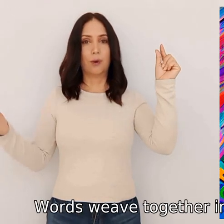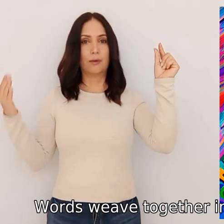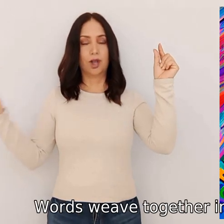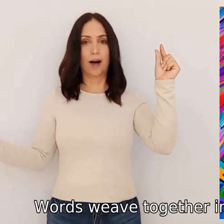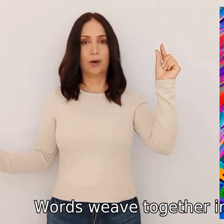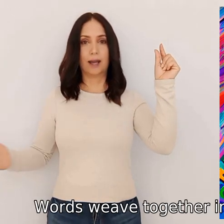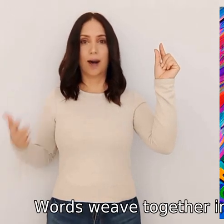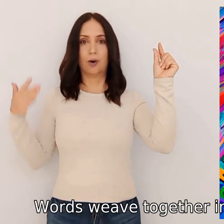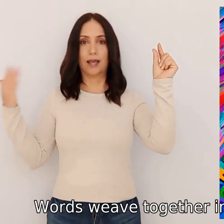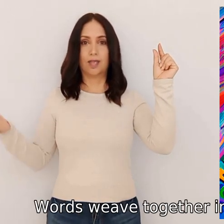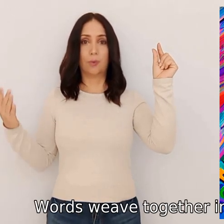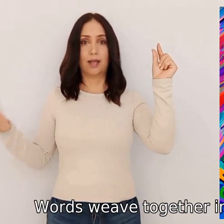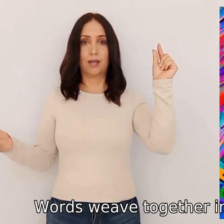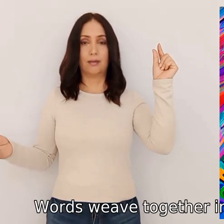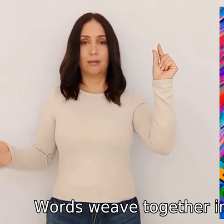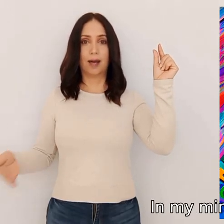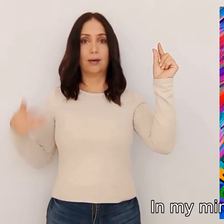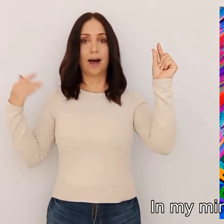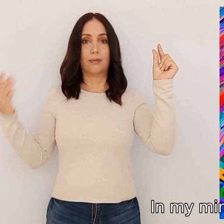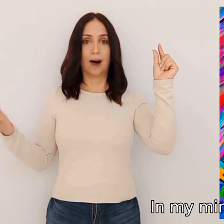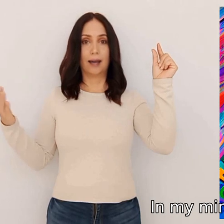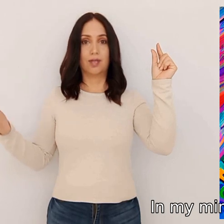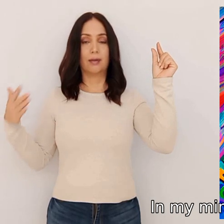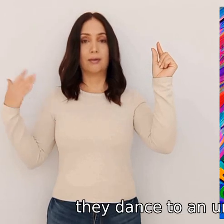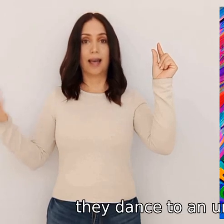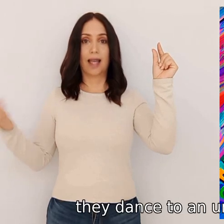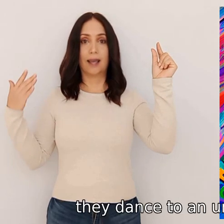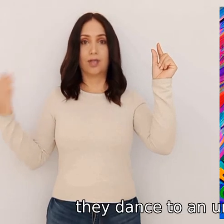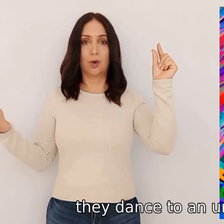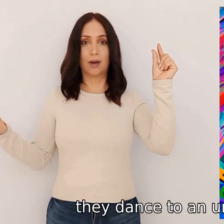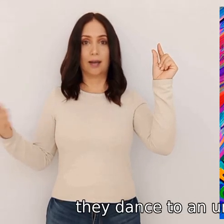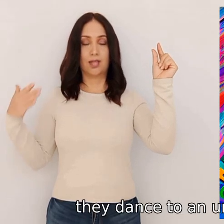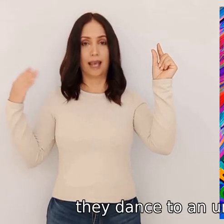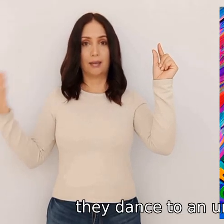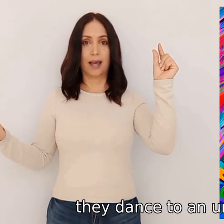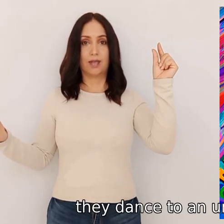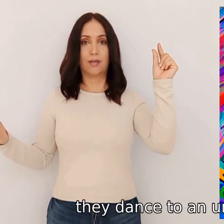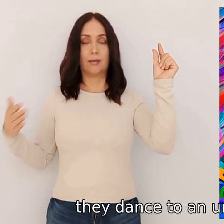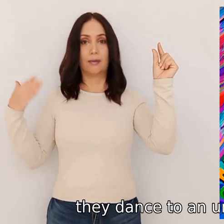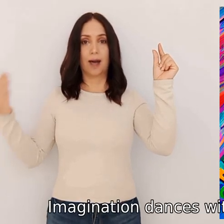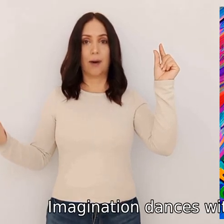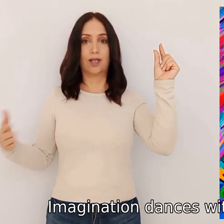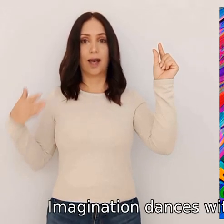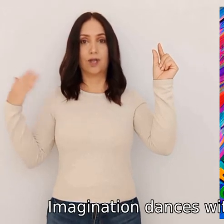weave together in melodies sweet in my mind they dance to an unseen beat imagination